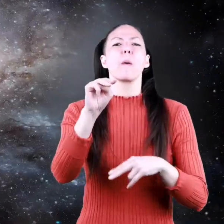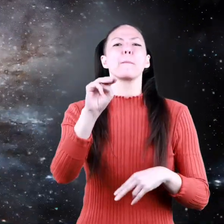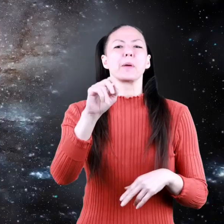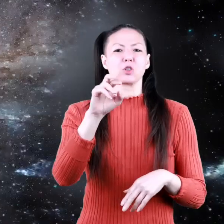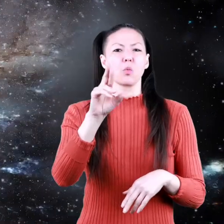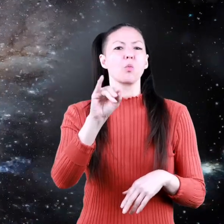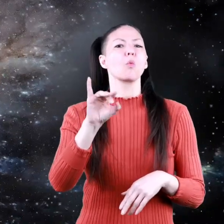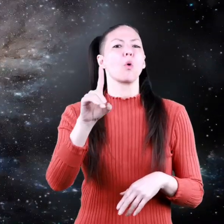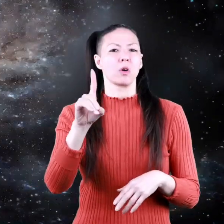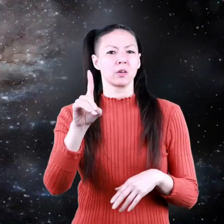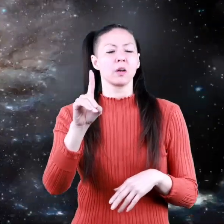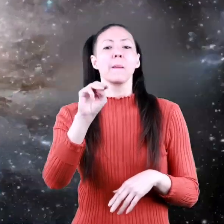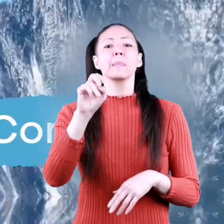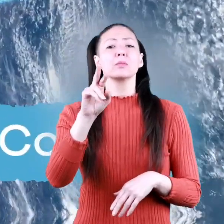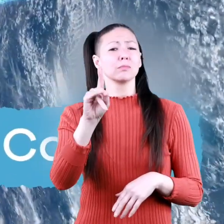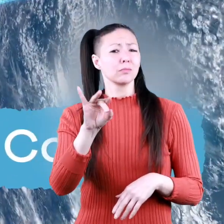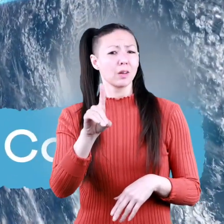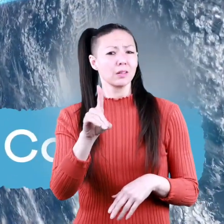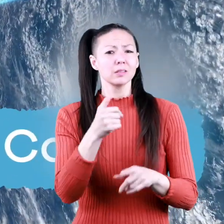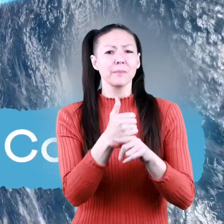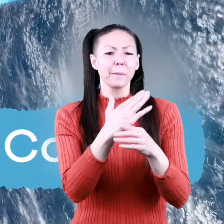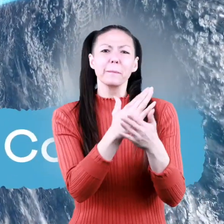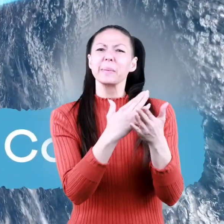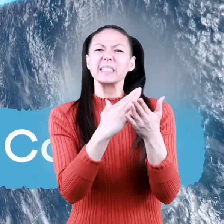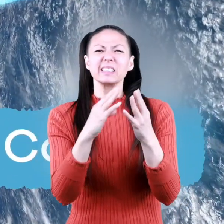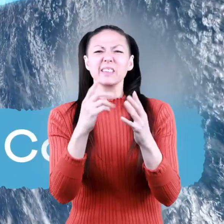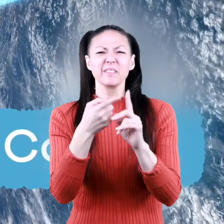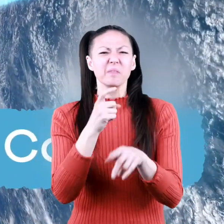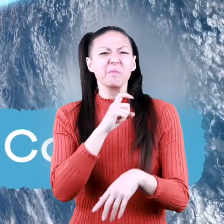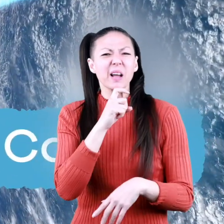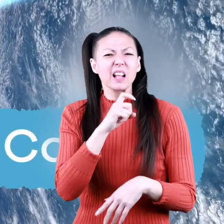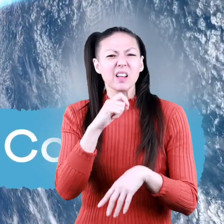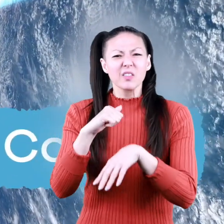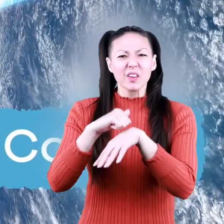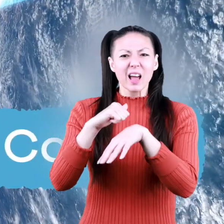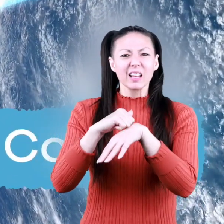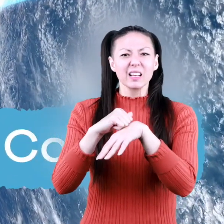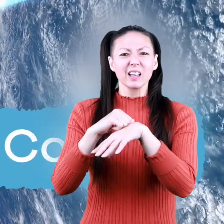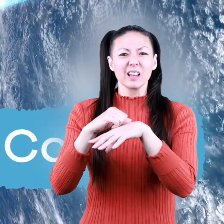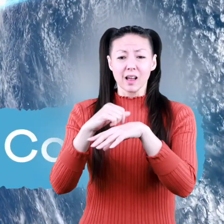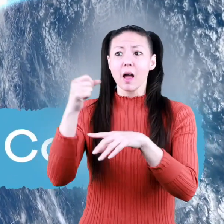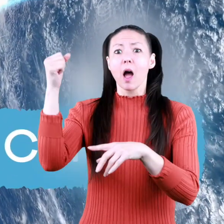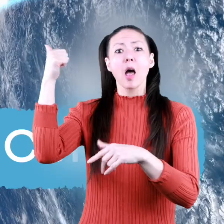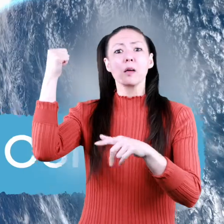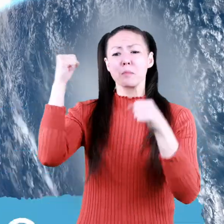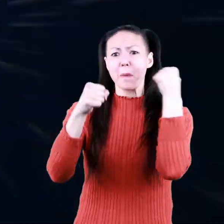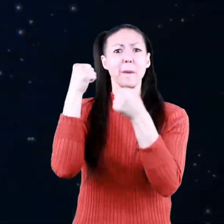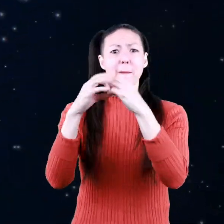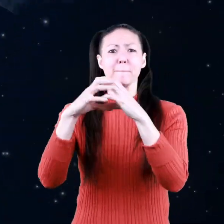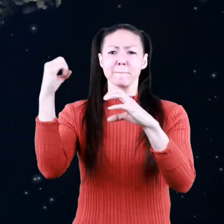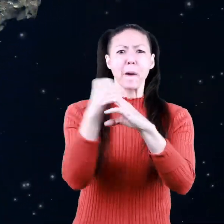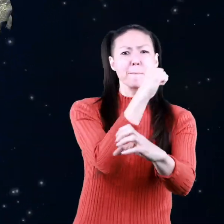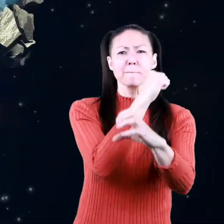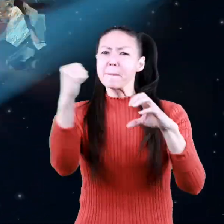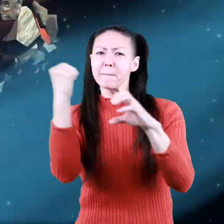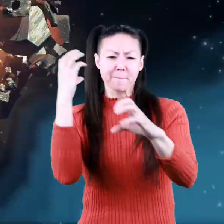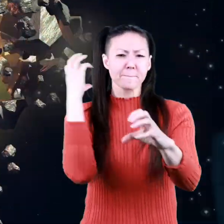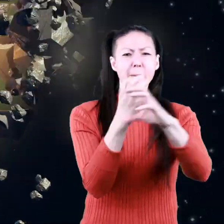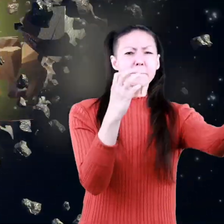meteoroid. Meteoroids are pieces of metal or rock that break off comets or asteroids when they crash into each